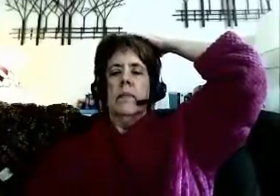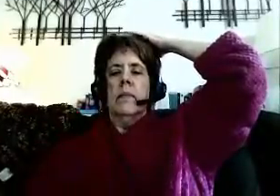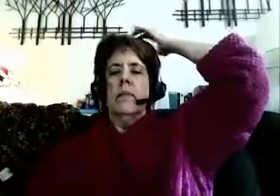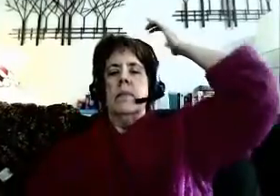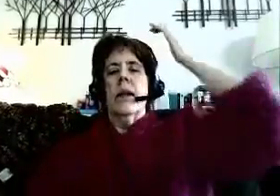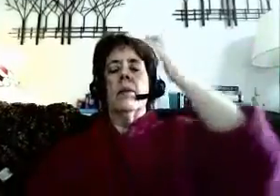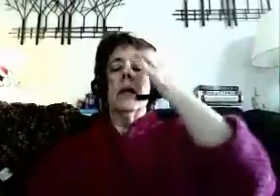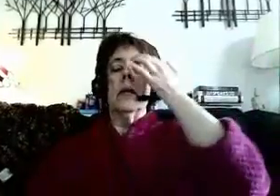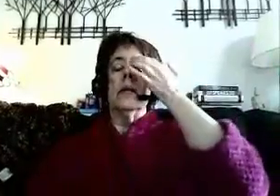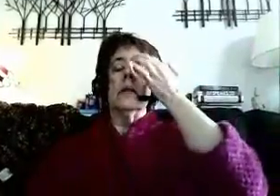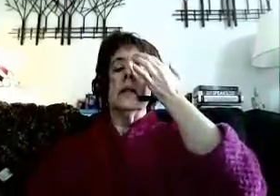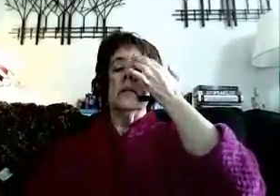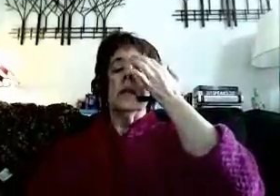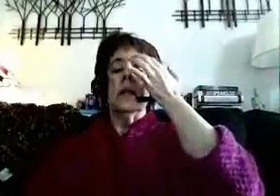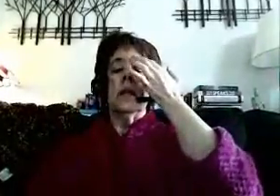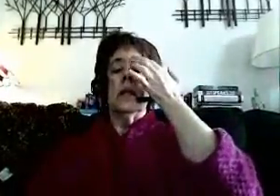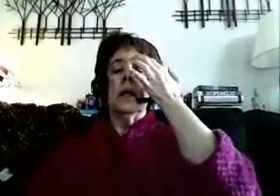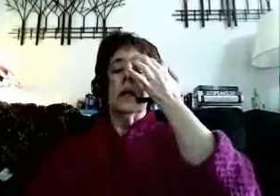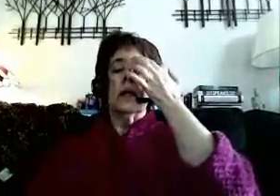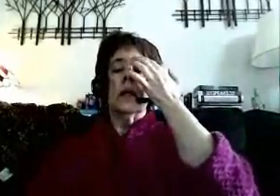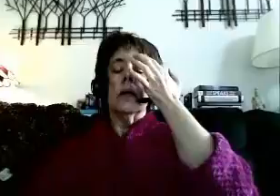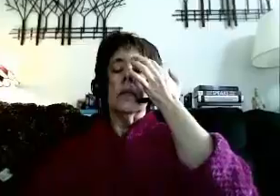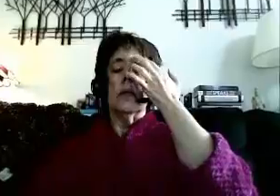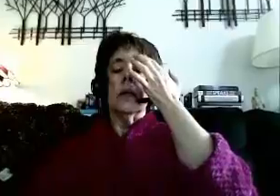I recognize the ability to heal quickly and completely.